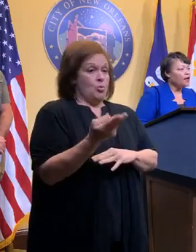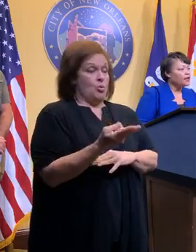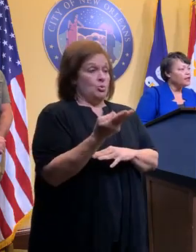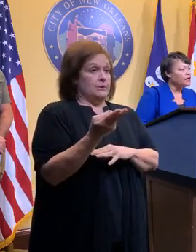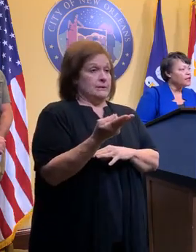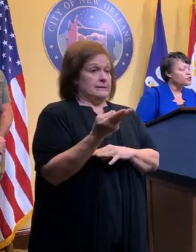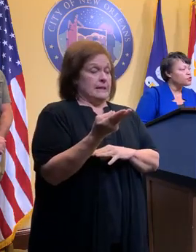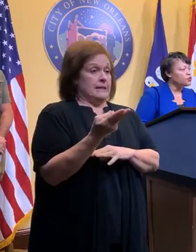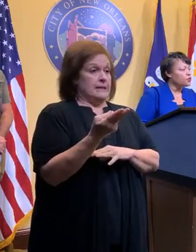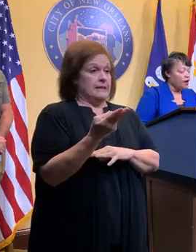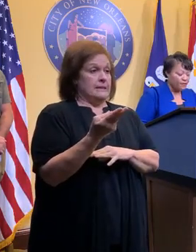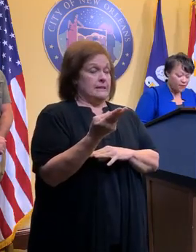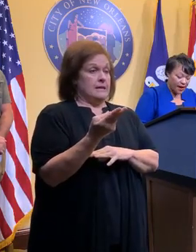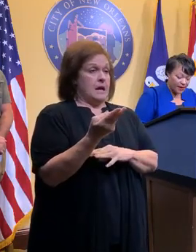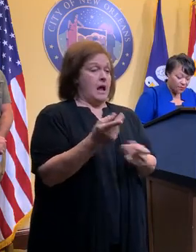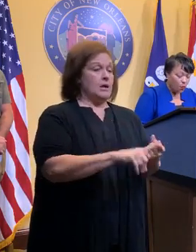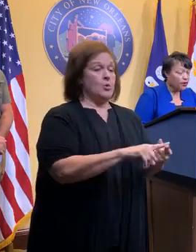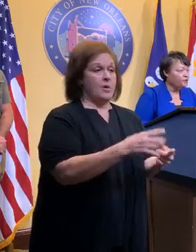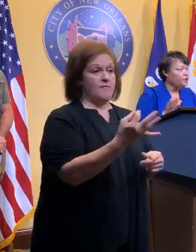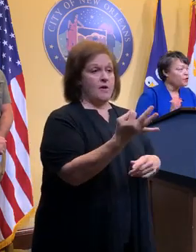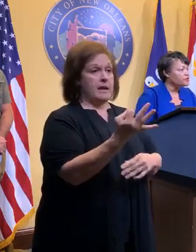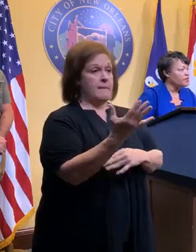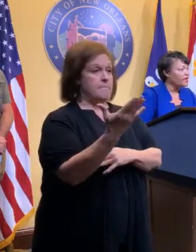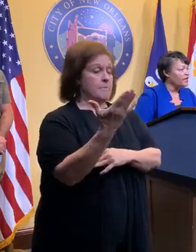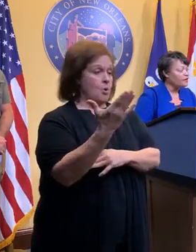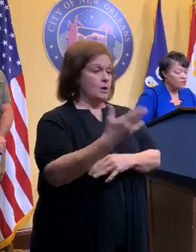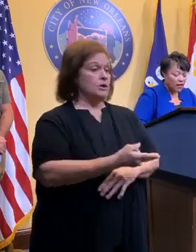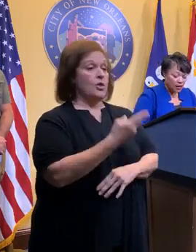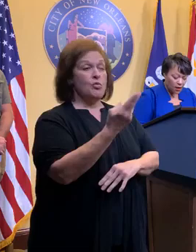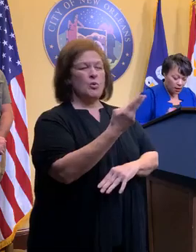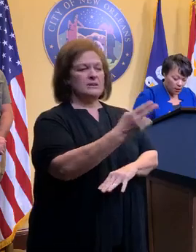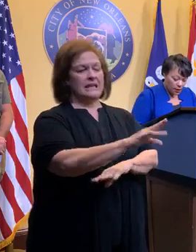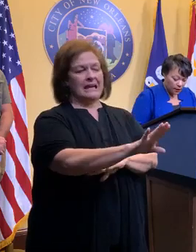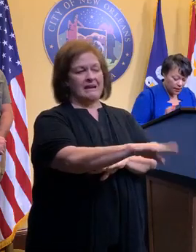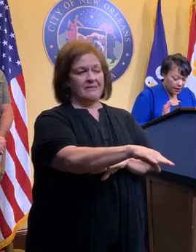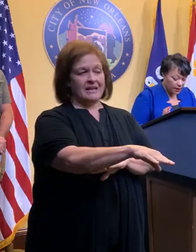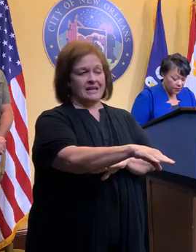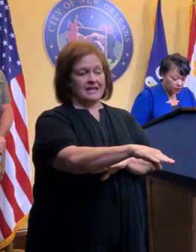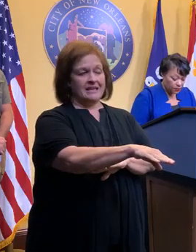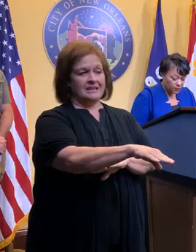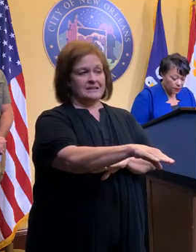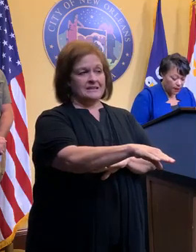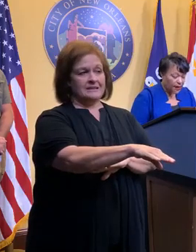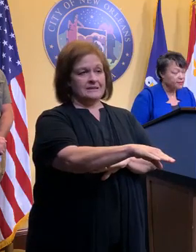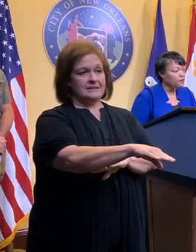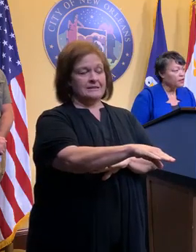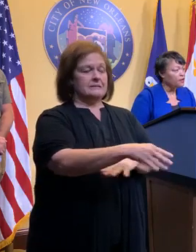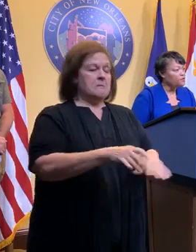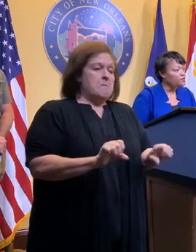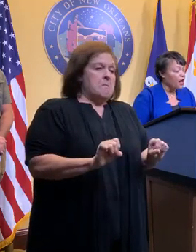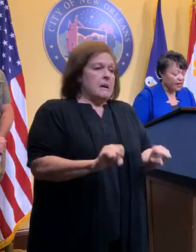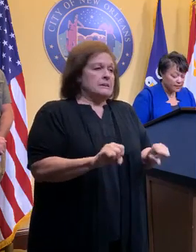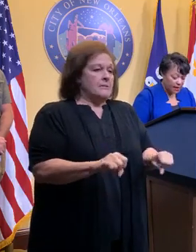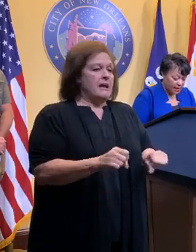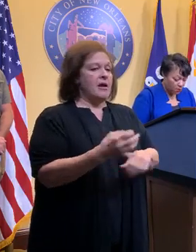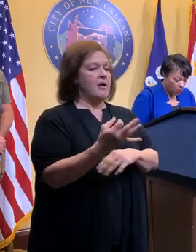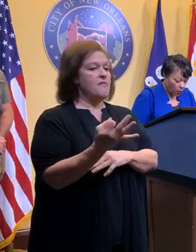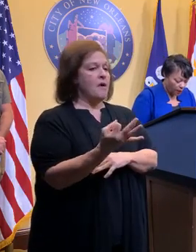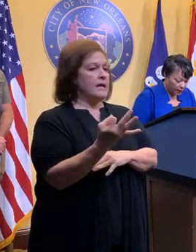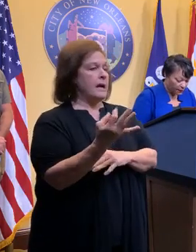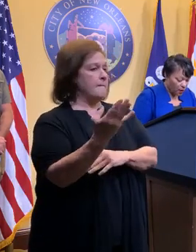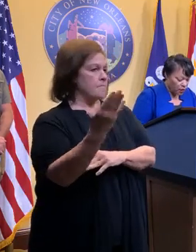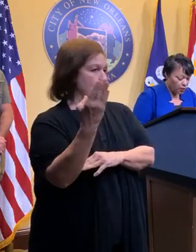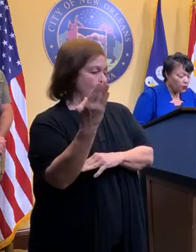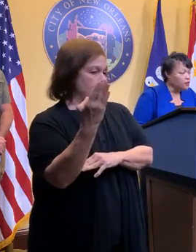leading into a Friday morning. Thursday evening, again, possibly Friday